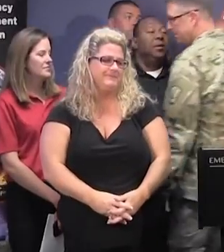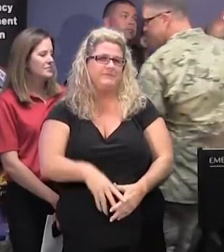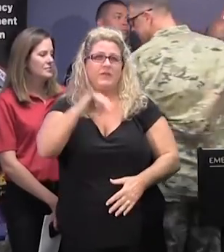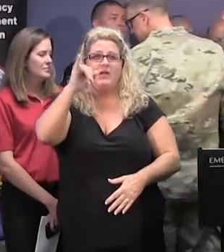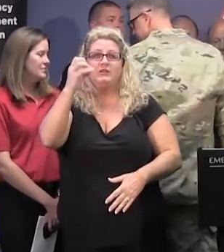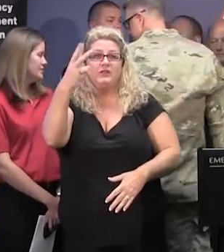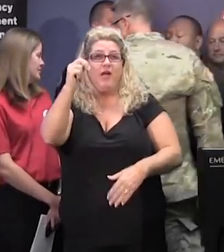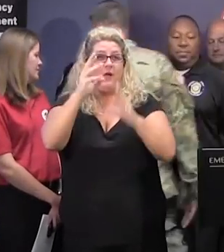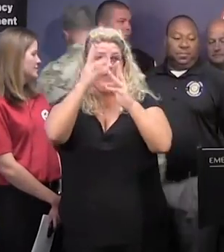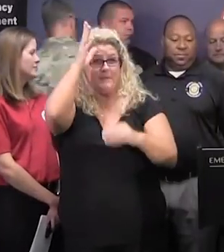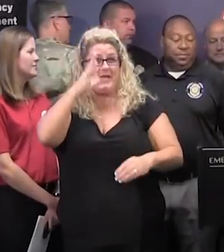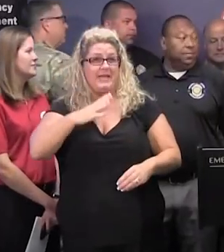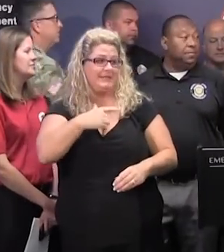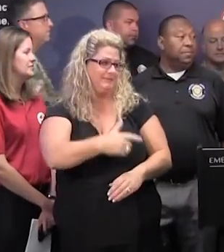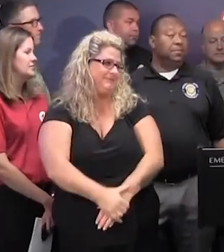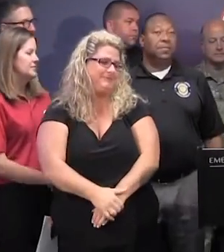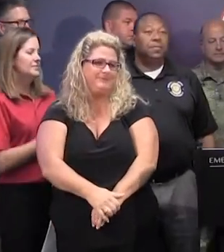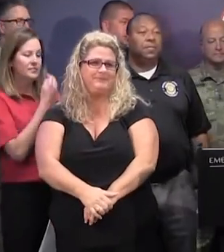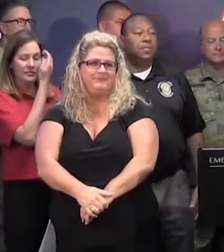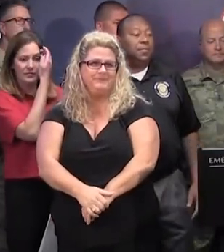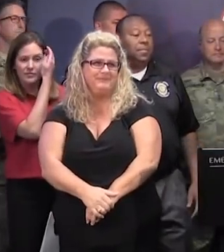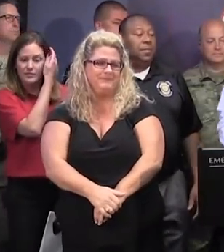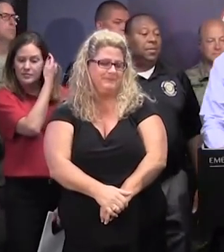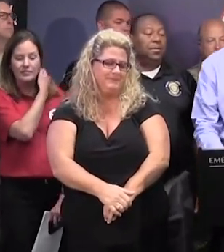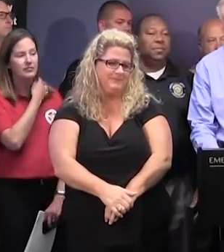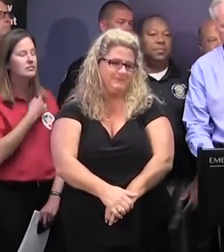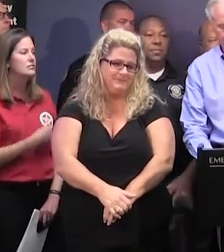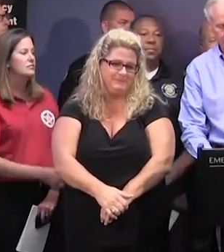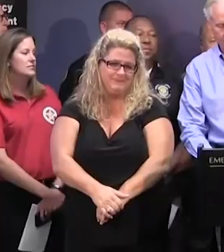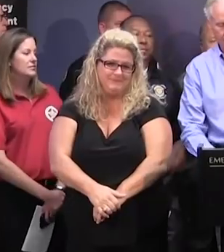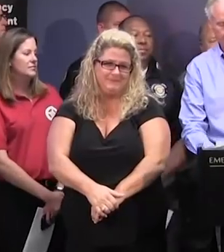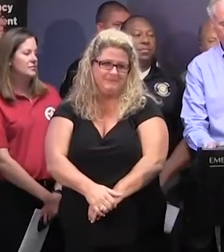John Quirello, National Weather Service. Thank you. Thank